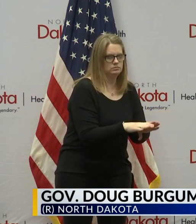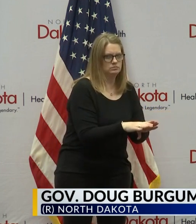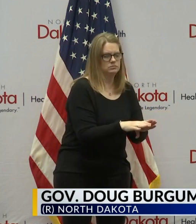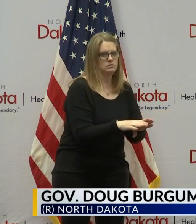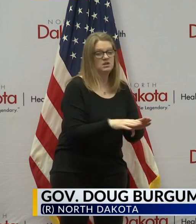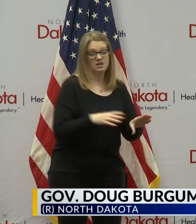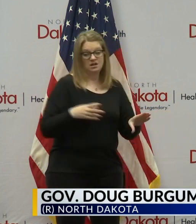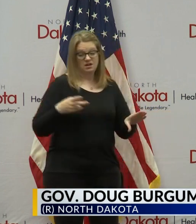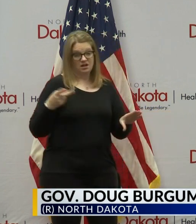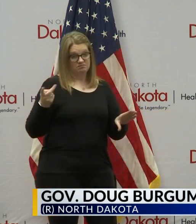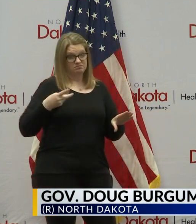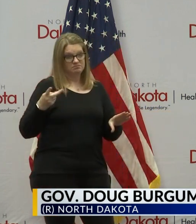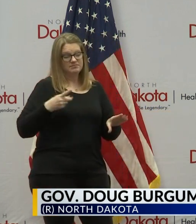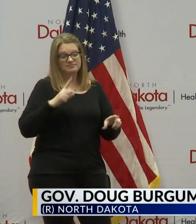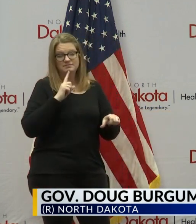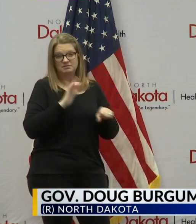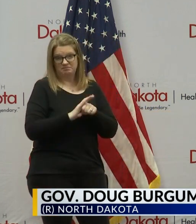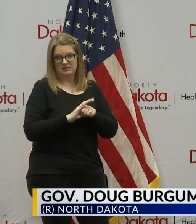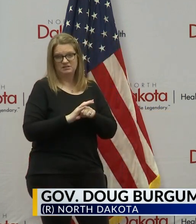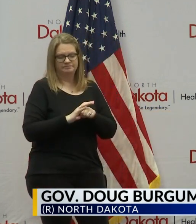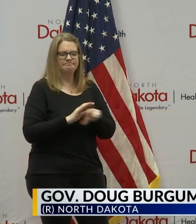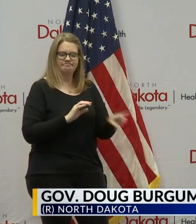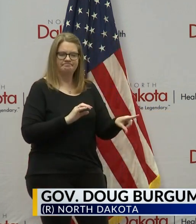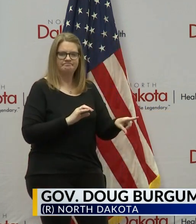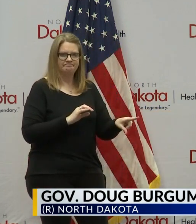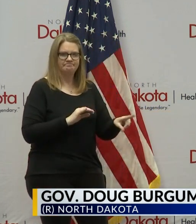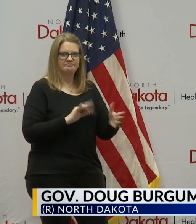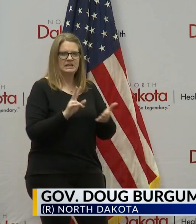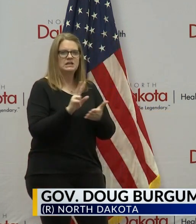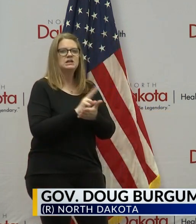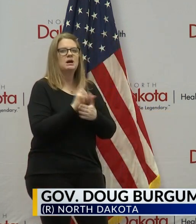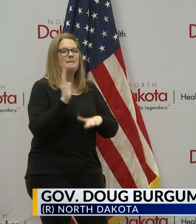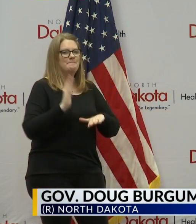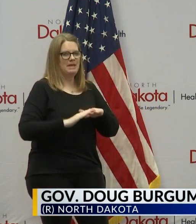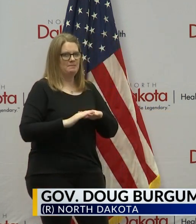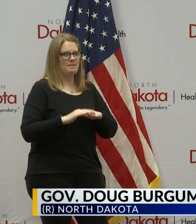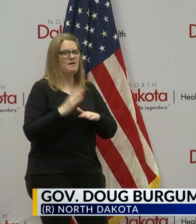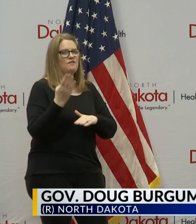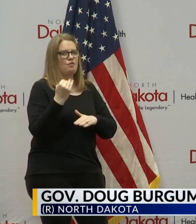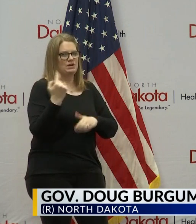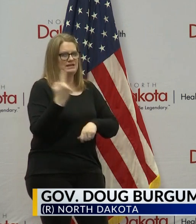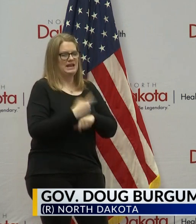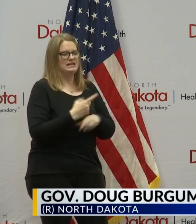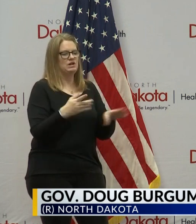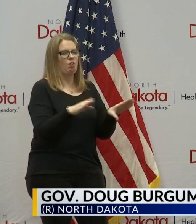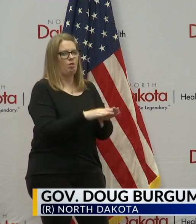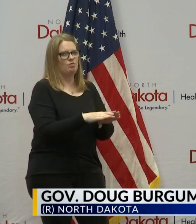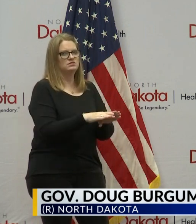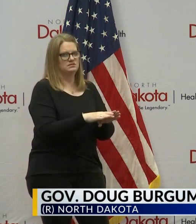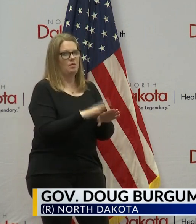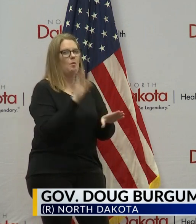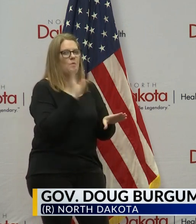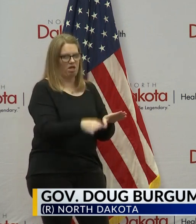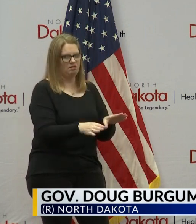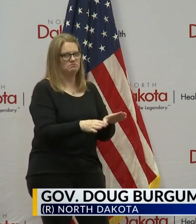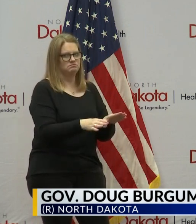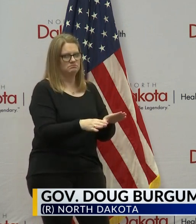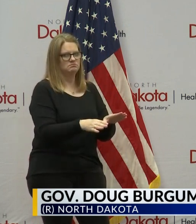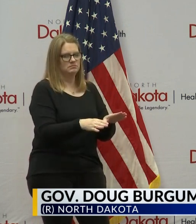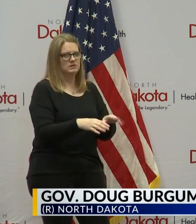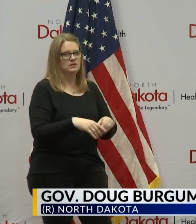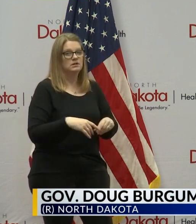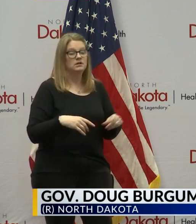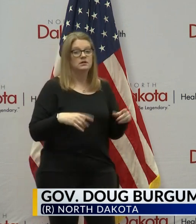they've committed that they're going to keep that plant closed for a minimum of 14 days when we heard that